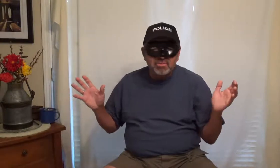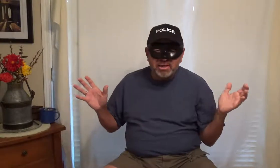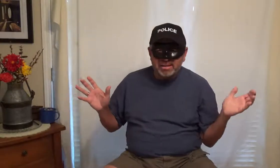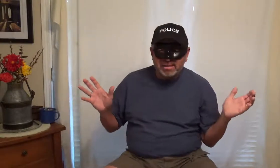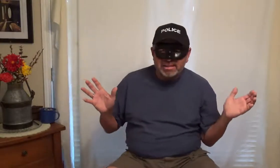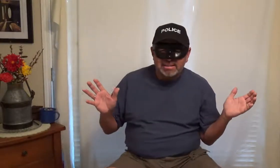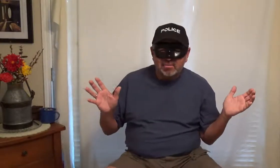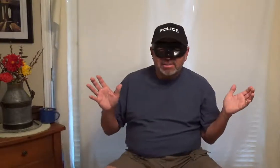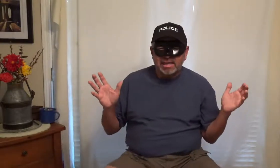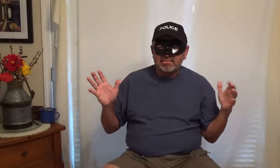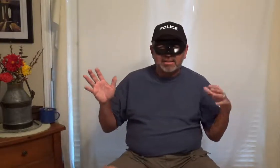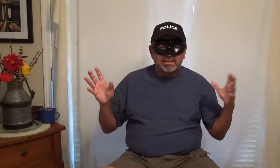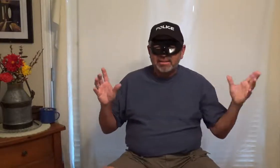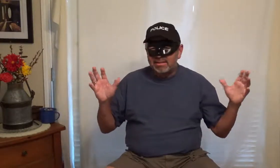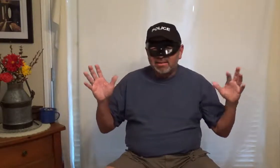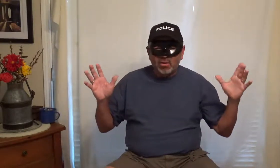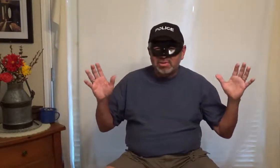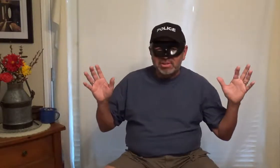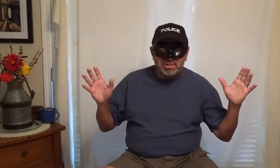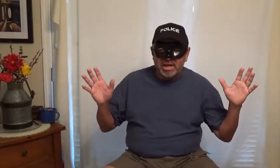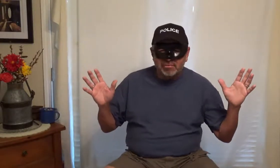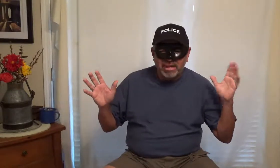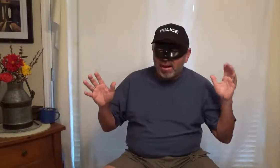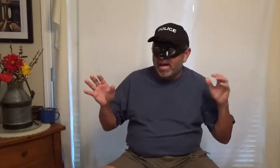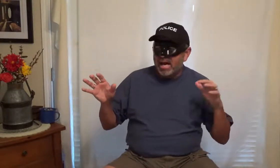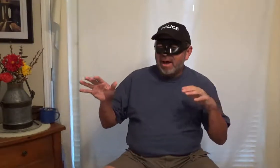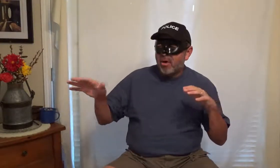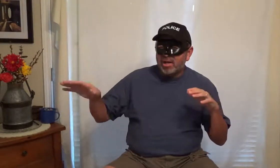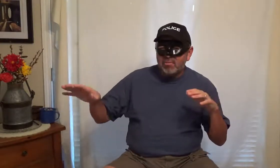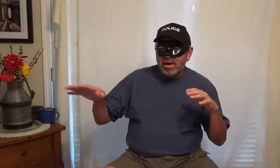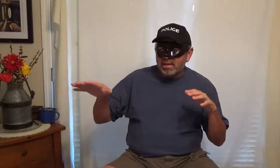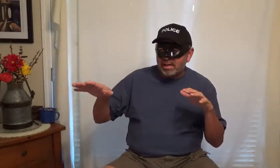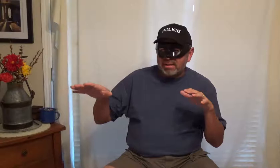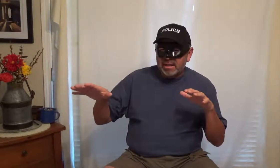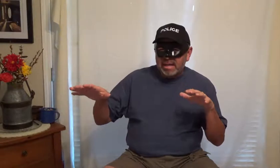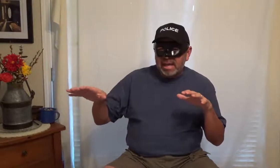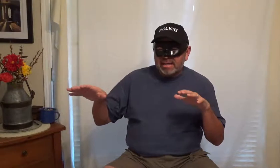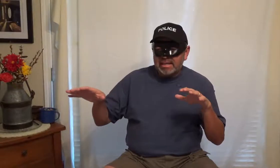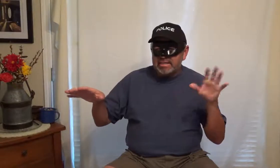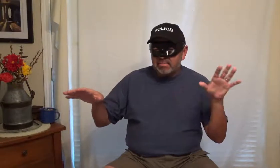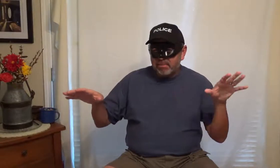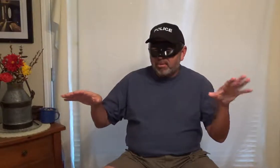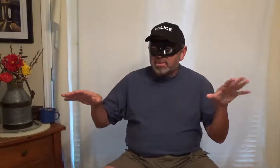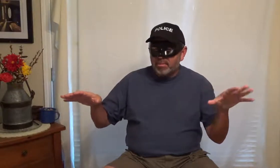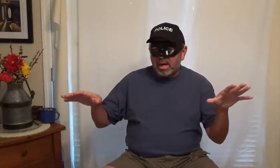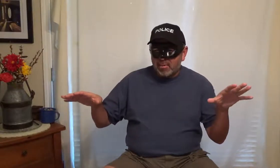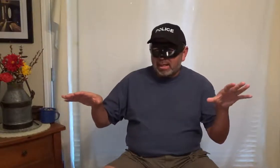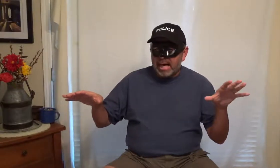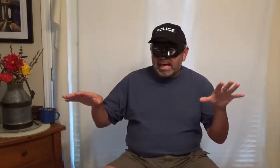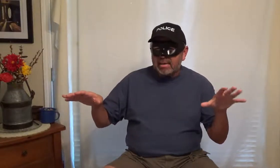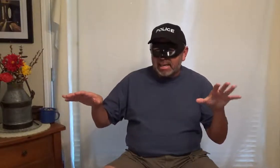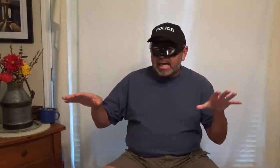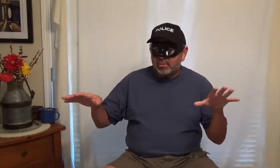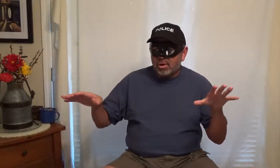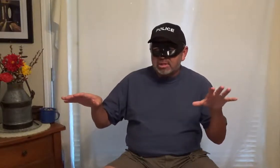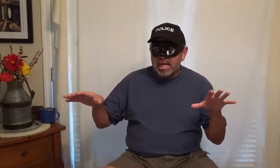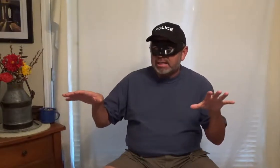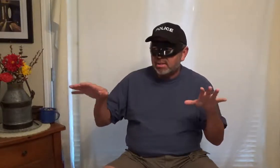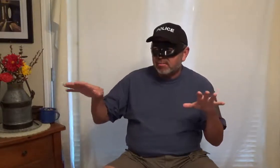weird huh it's almost like ghosts and stuff now I'm walking around and and he's my partner's telling me I'm okay I got him I got him go ahead and check it so I'm